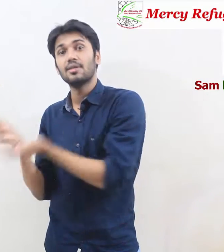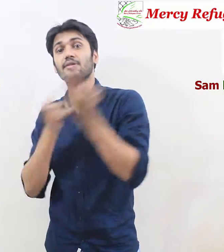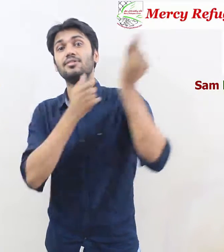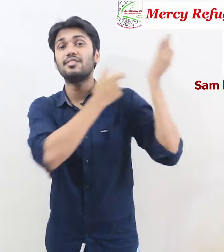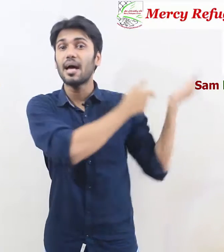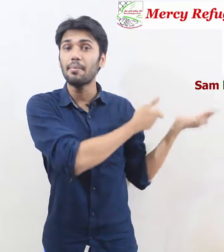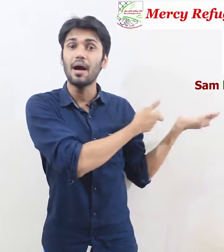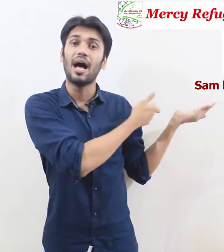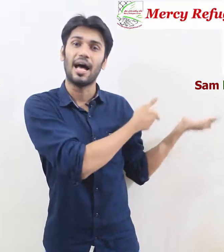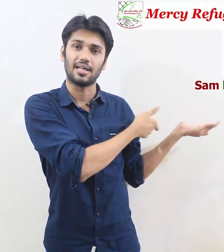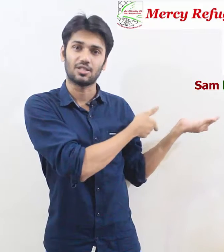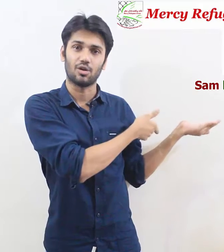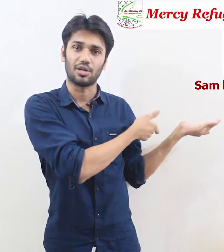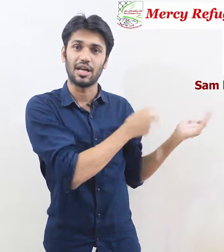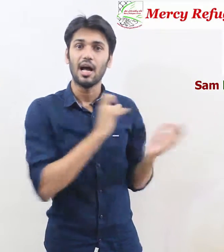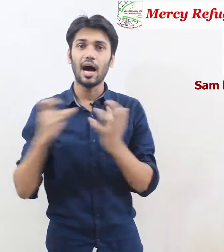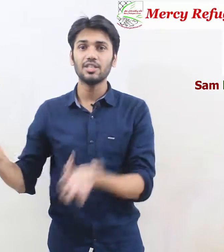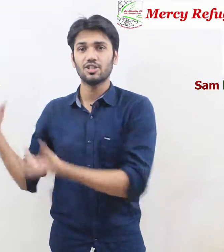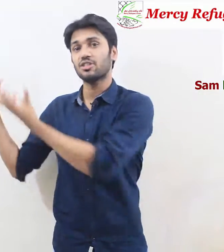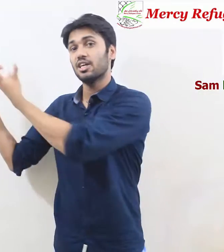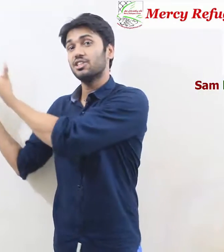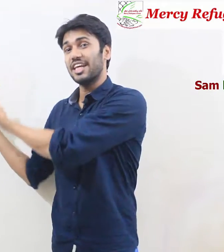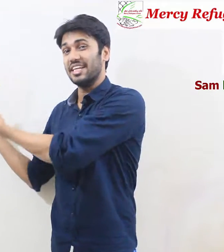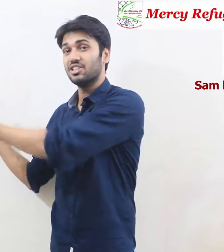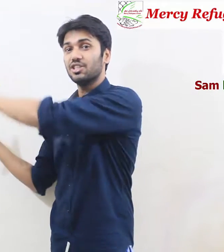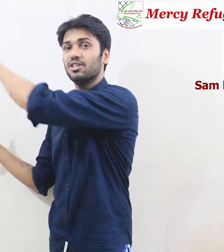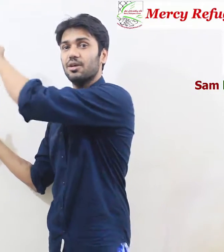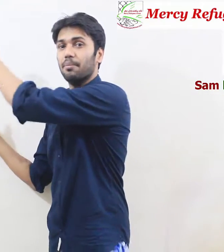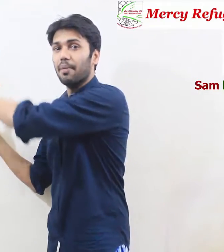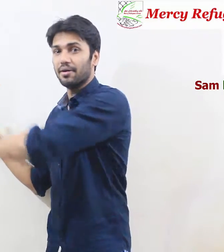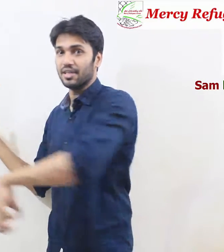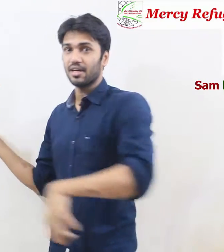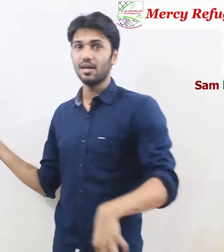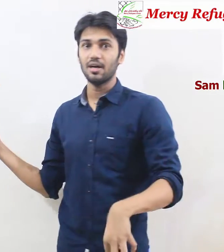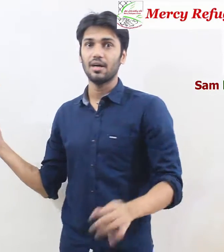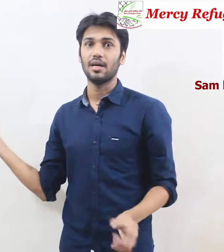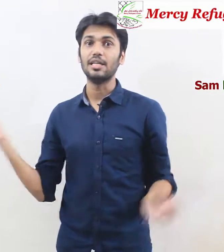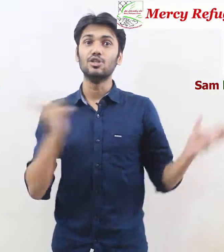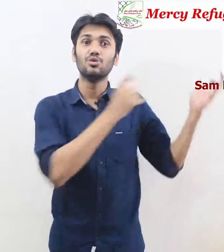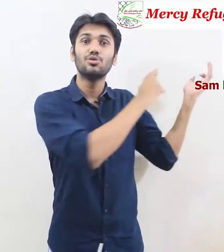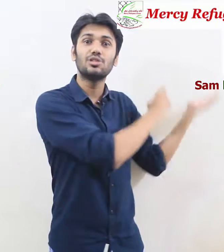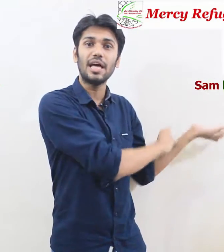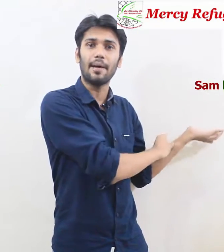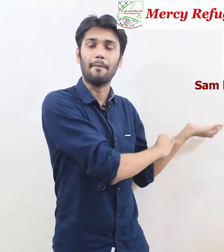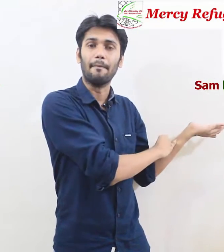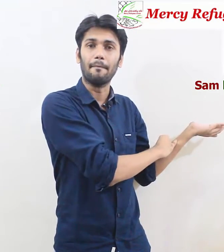I has long hair I just change Maria into Sam